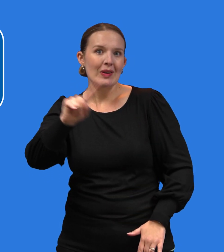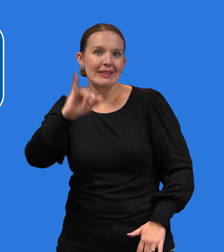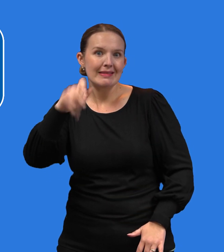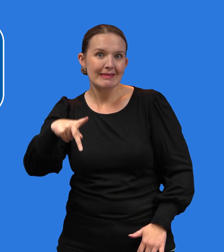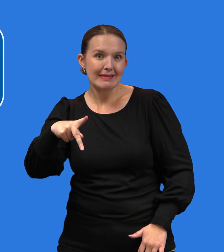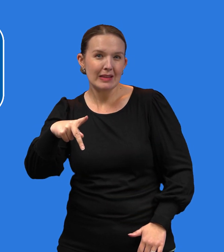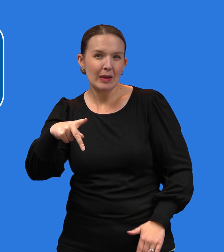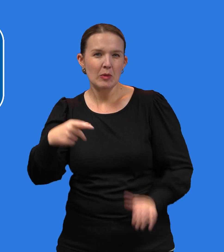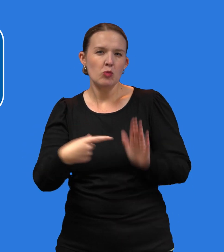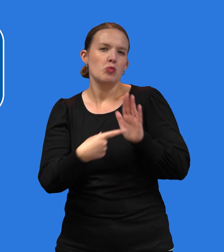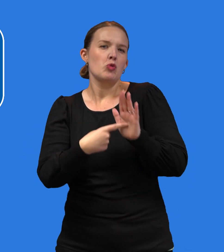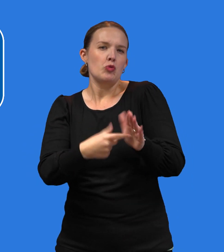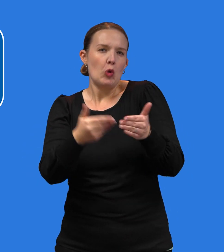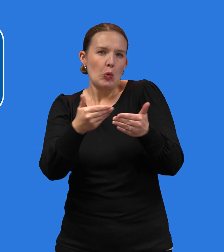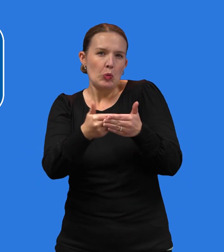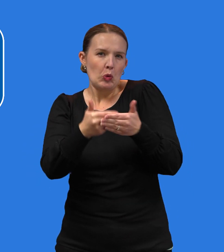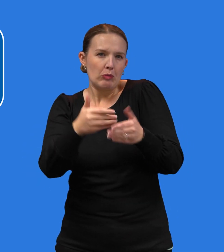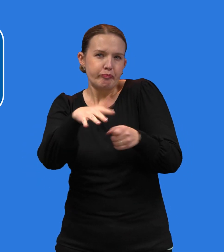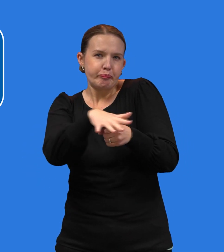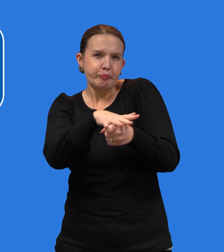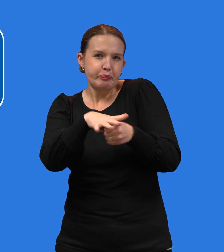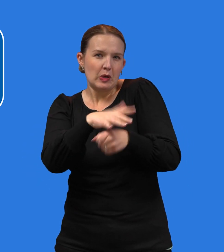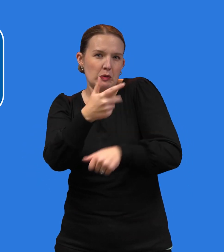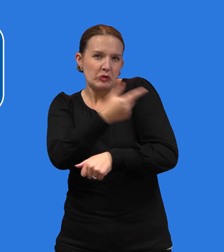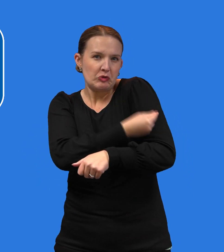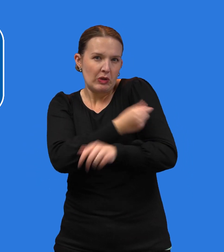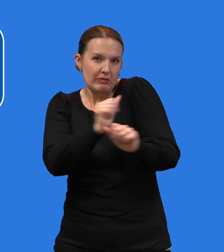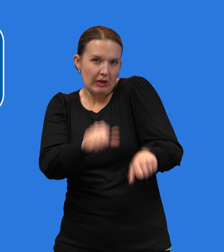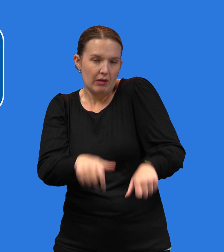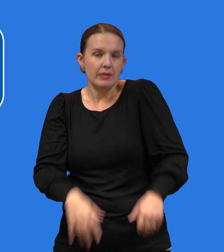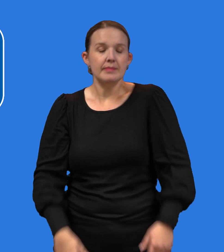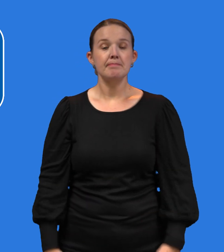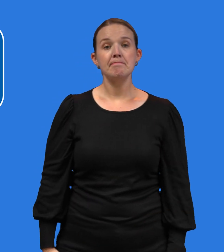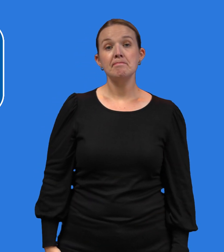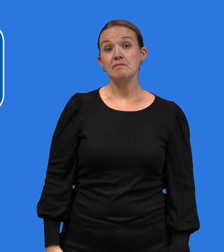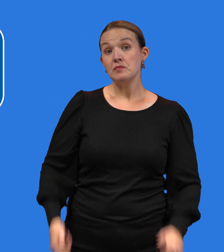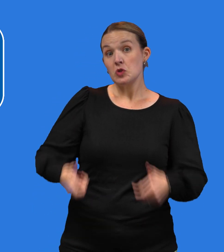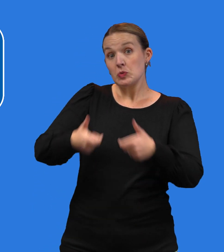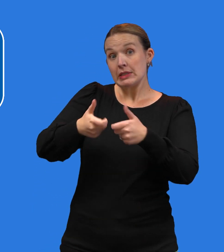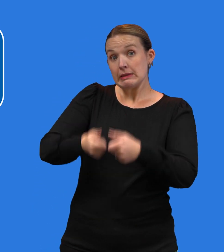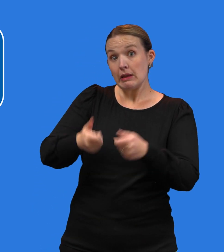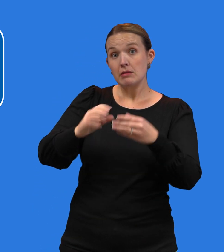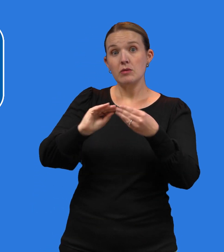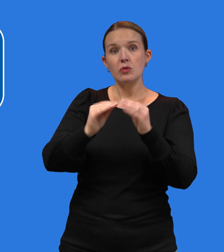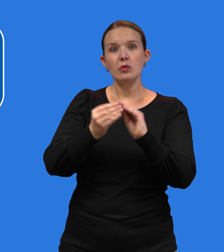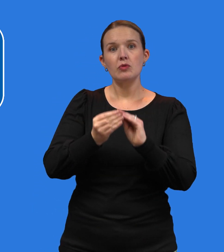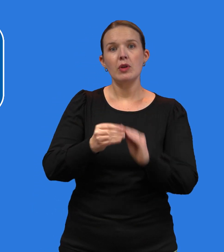Text your zip code to 438-829